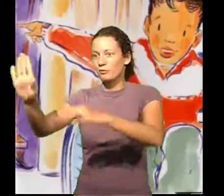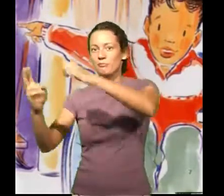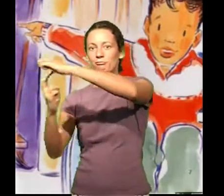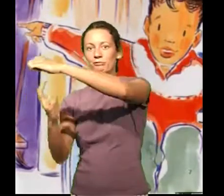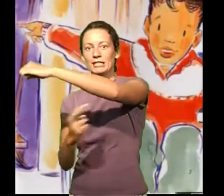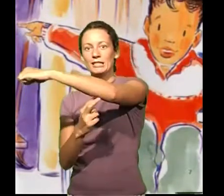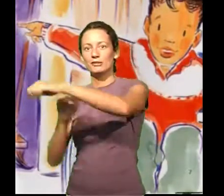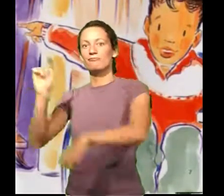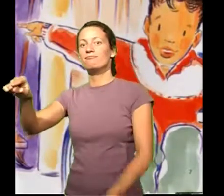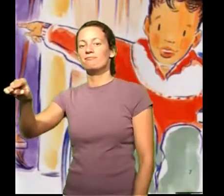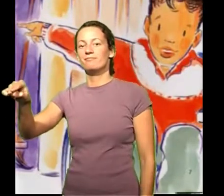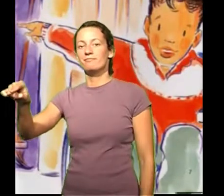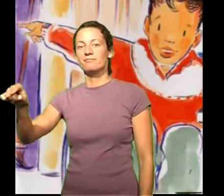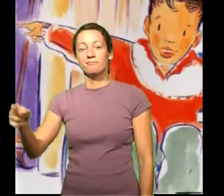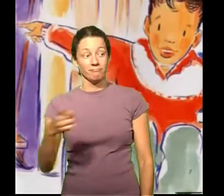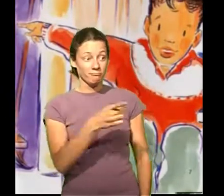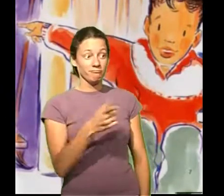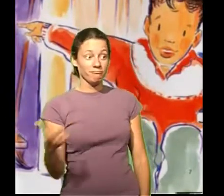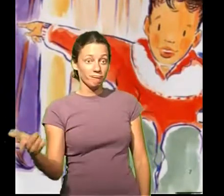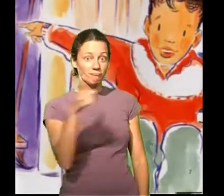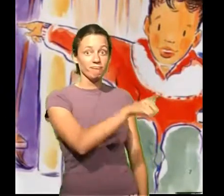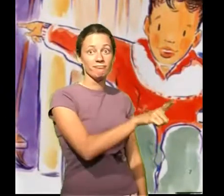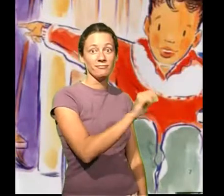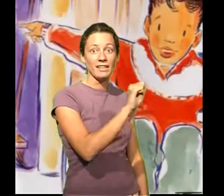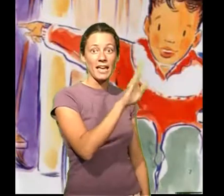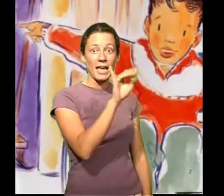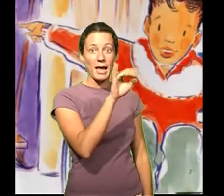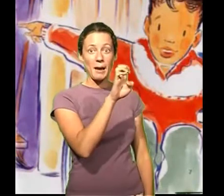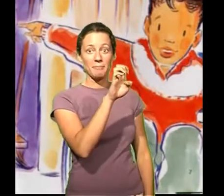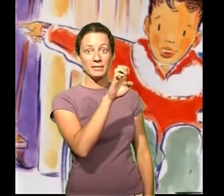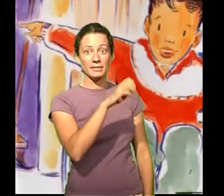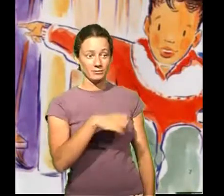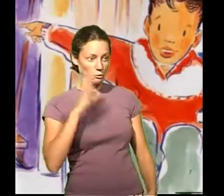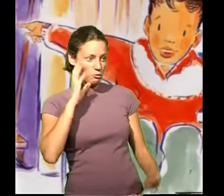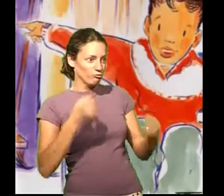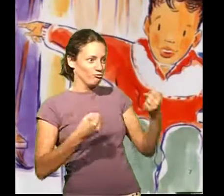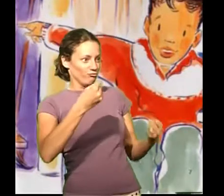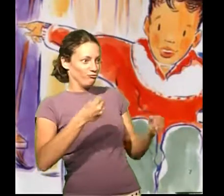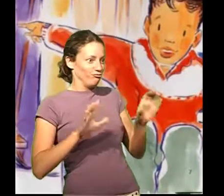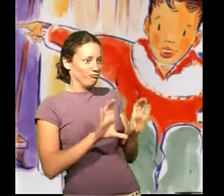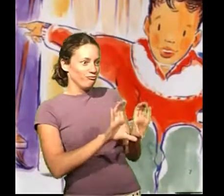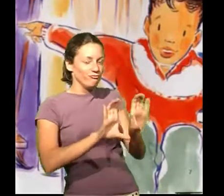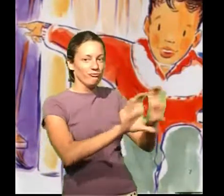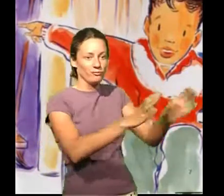I will make a road to your bridge, Jake. And then, I will make a road to your castle, Abby.